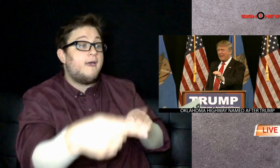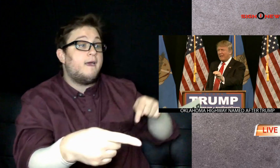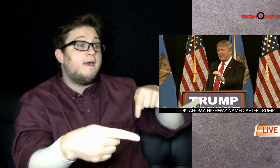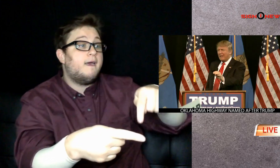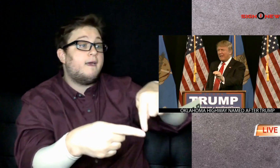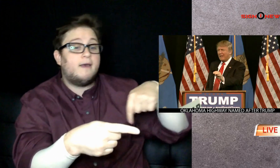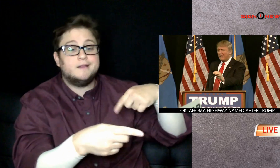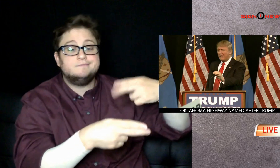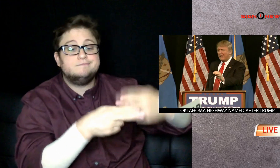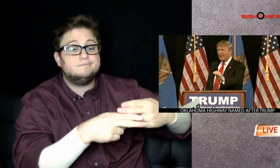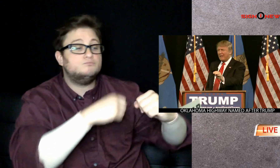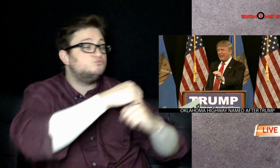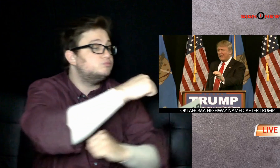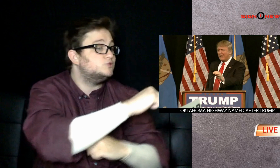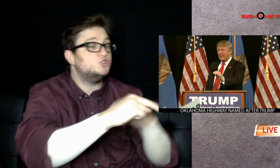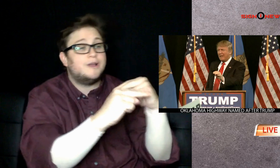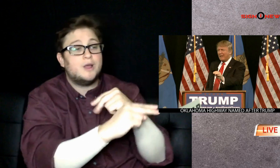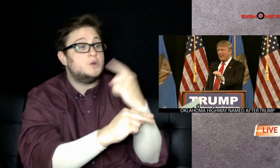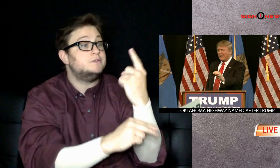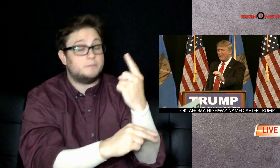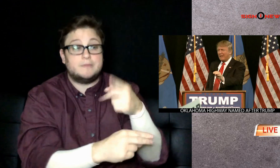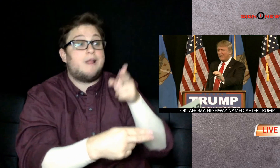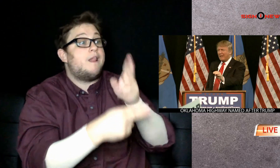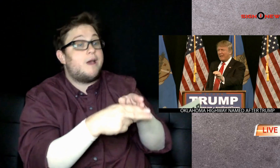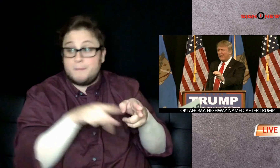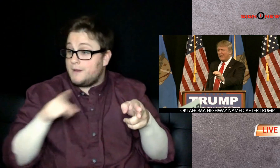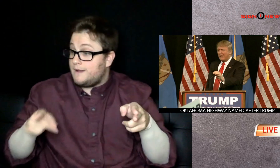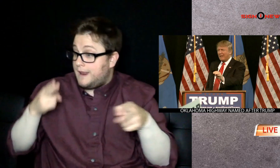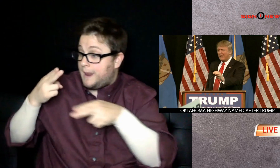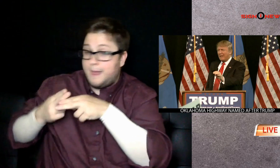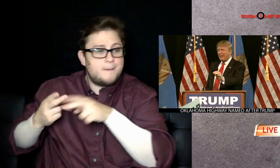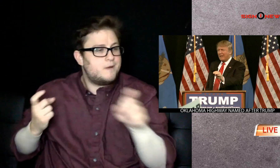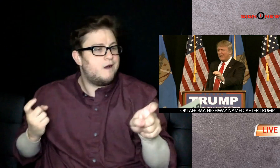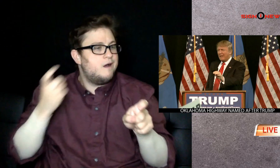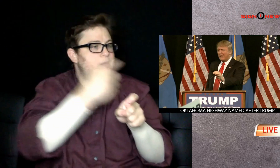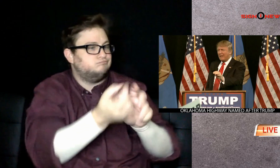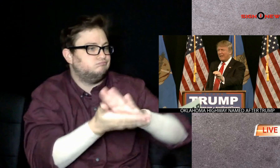before a bridge or highway could be named in their honor.